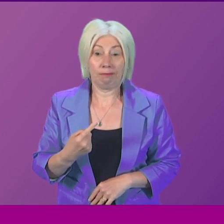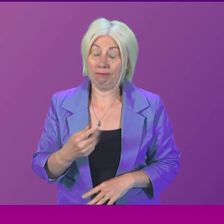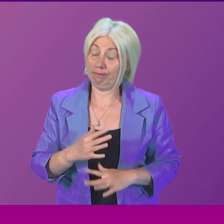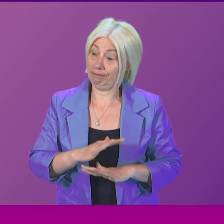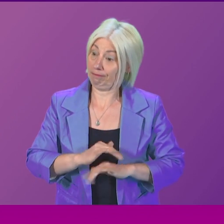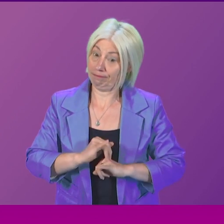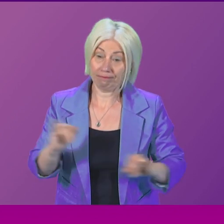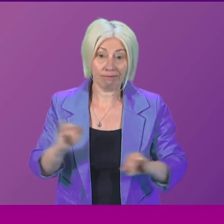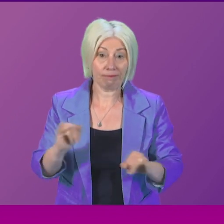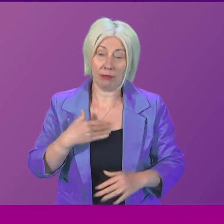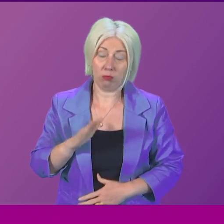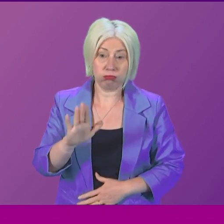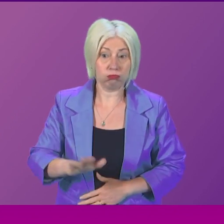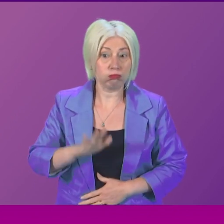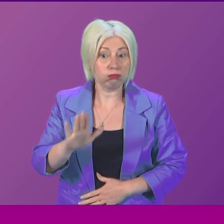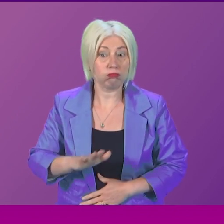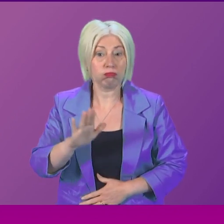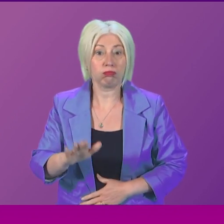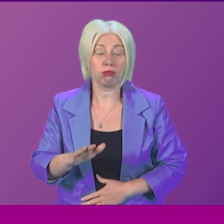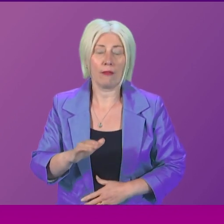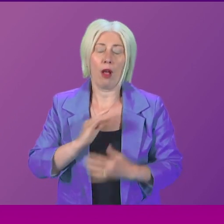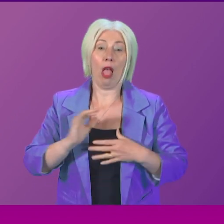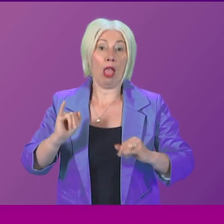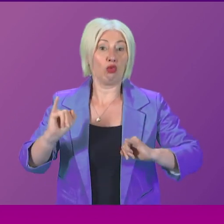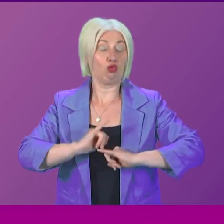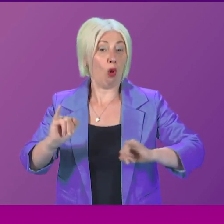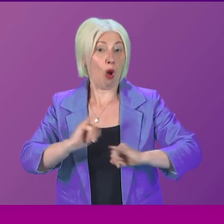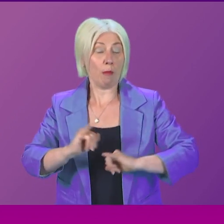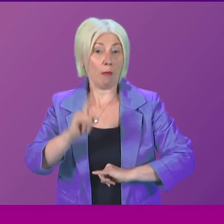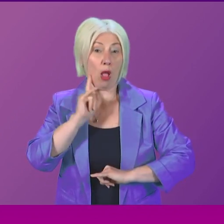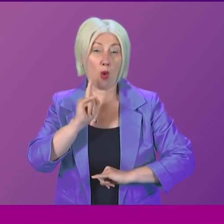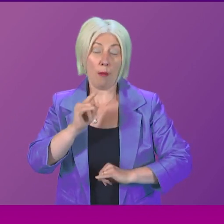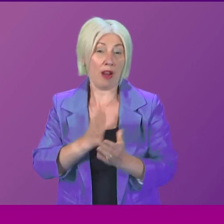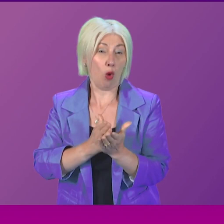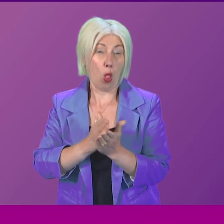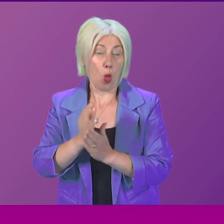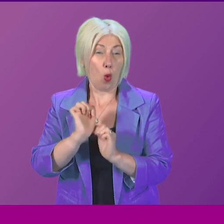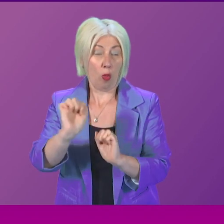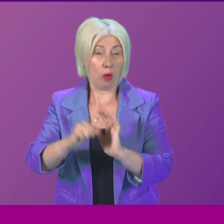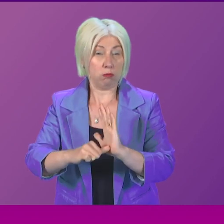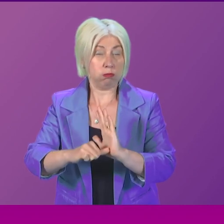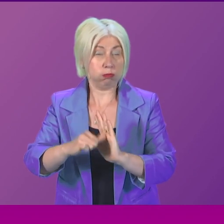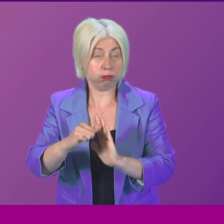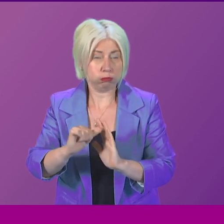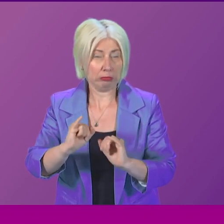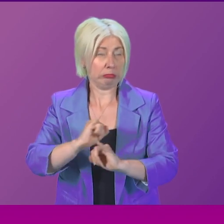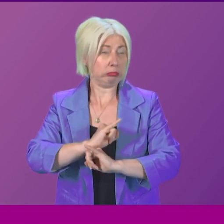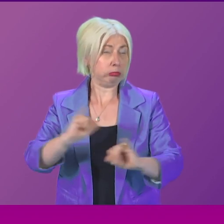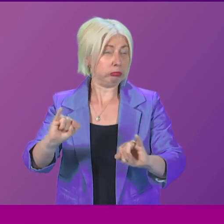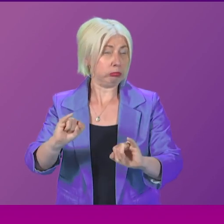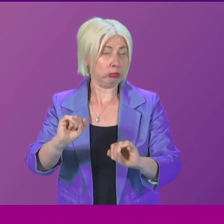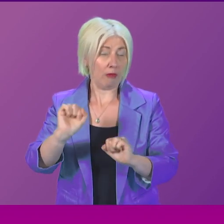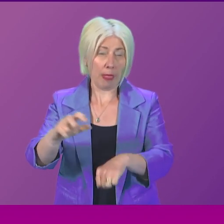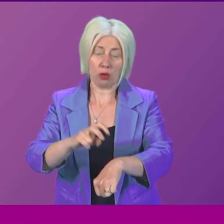much sympathy I have for the trauma that they have undoubtedly suffered at the hands of Professor